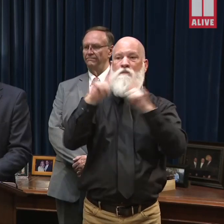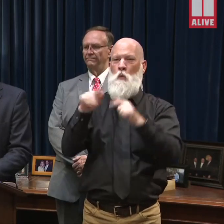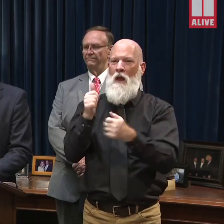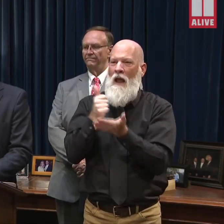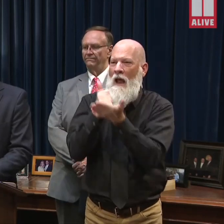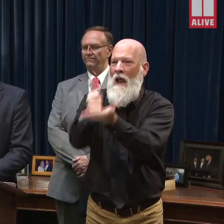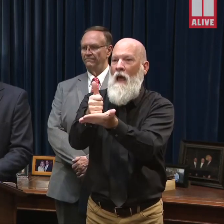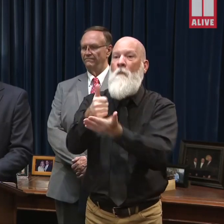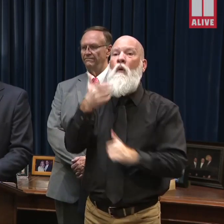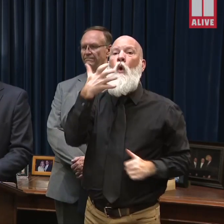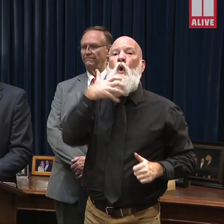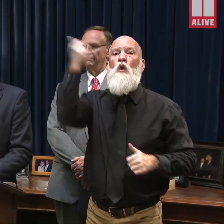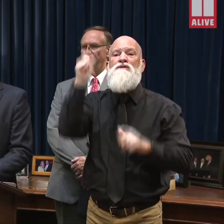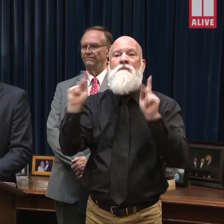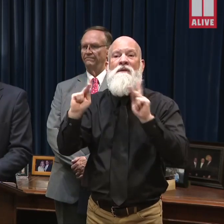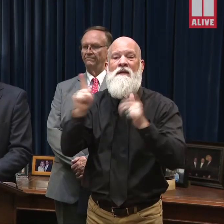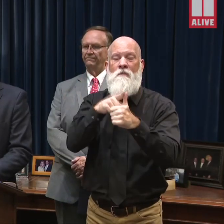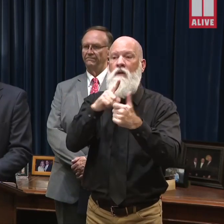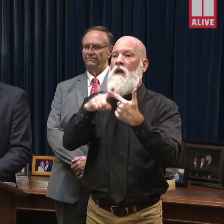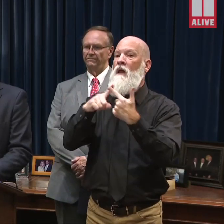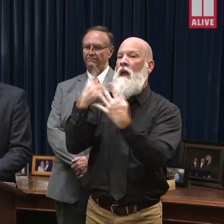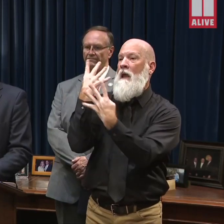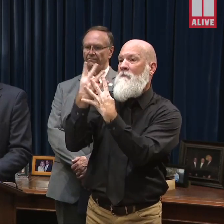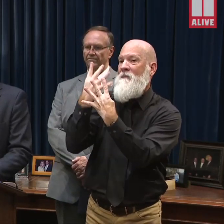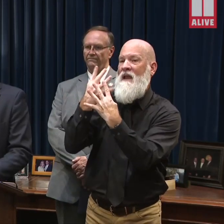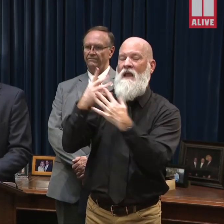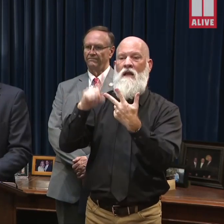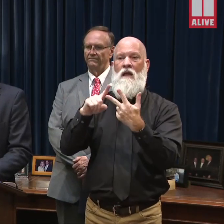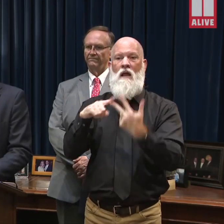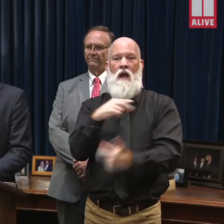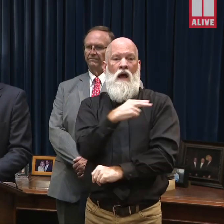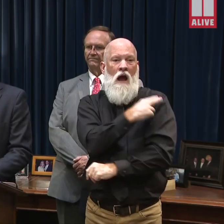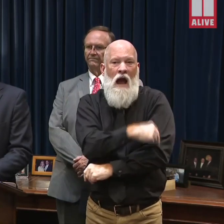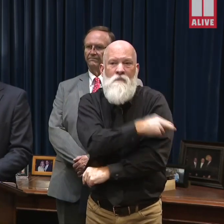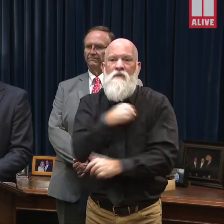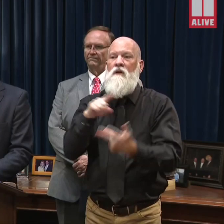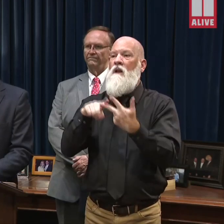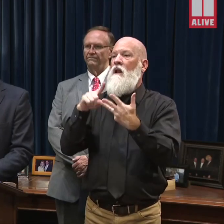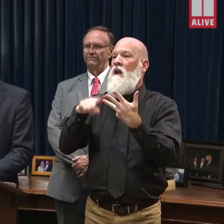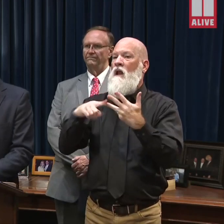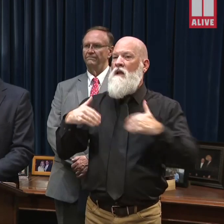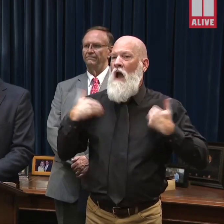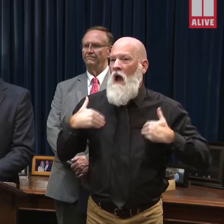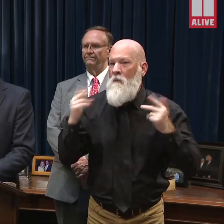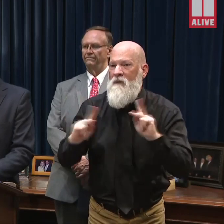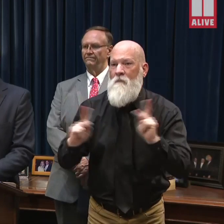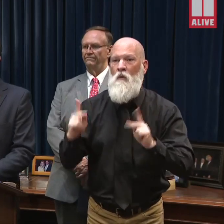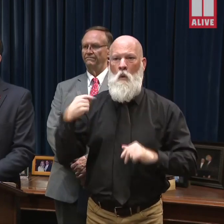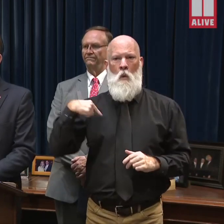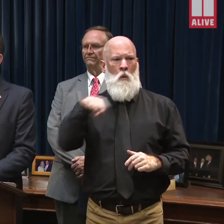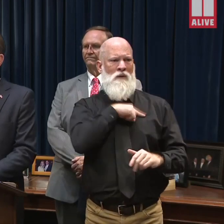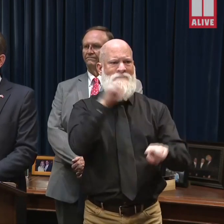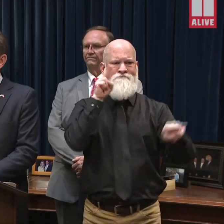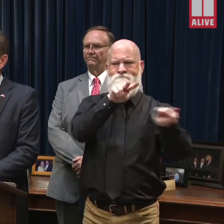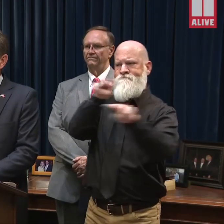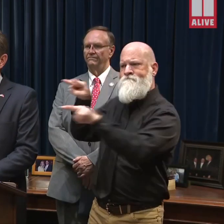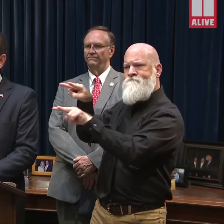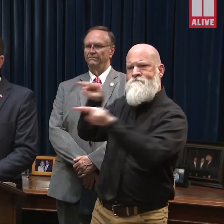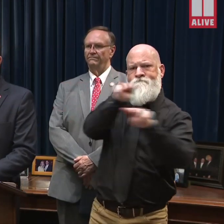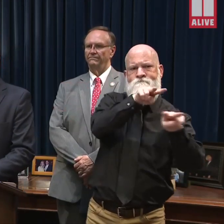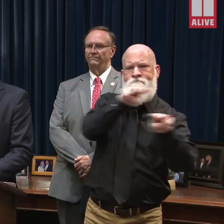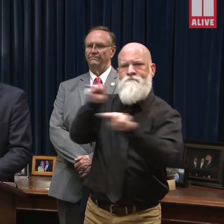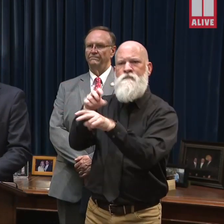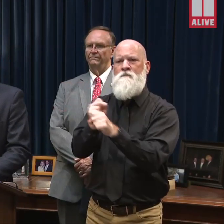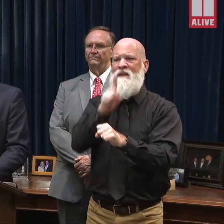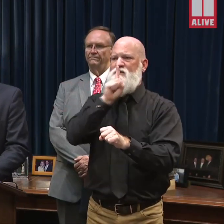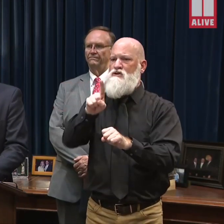discussions. And we're also watching closely on how this will affect fuel supplies. Importantly, if you